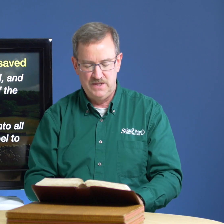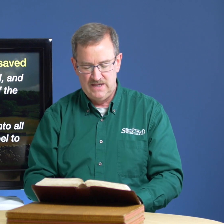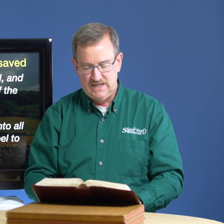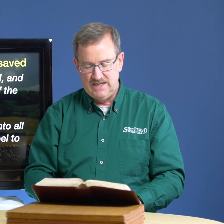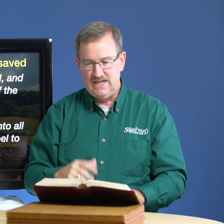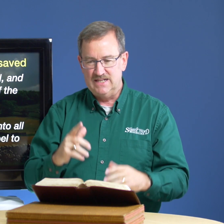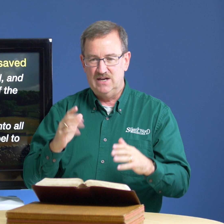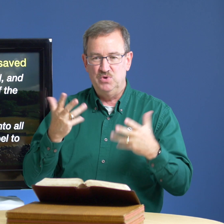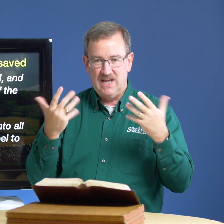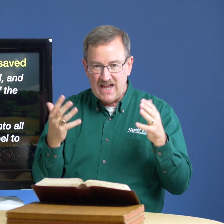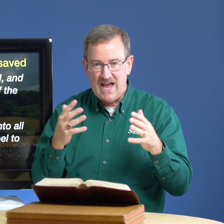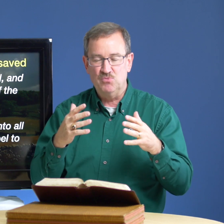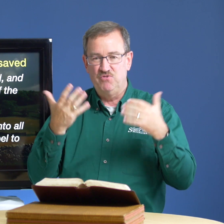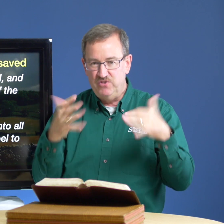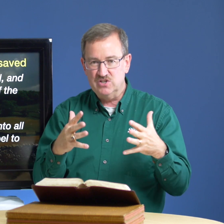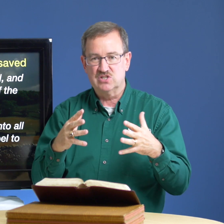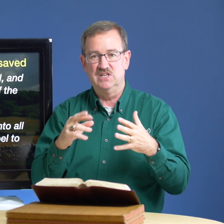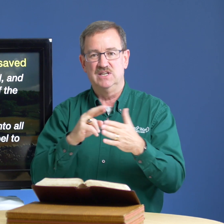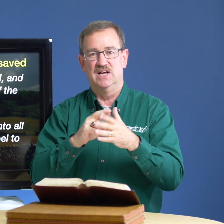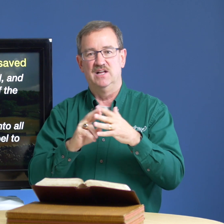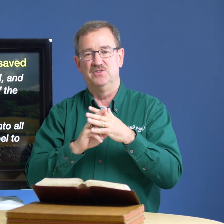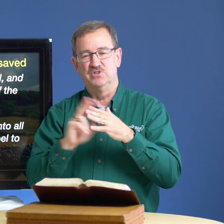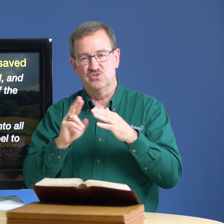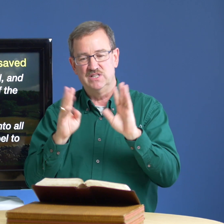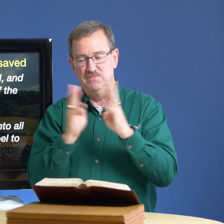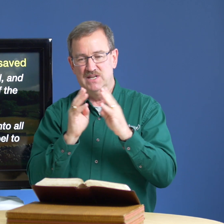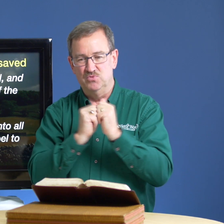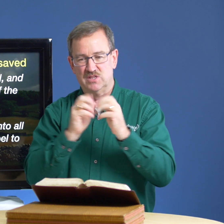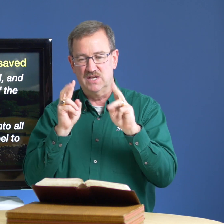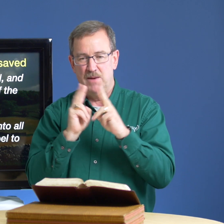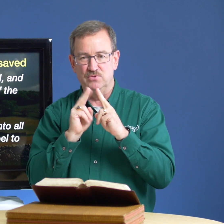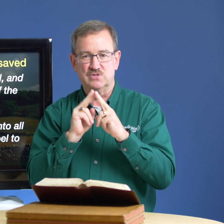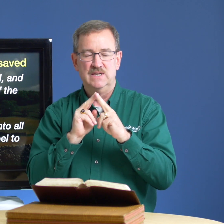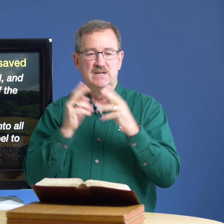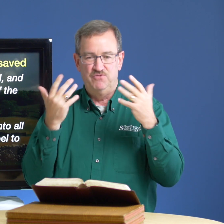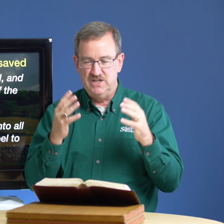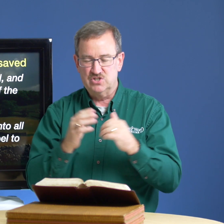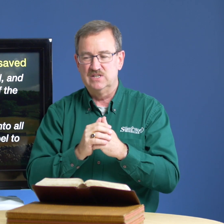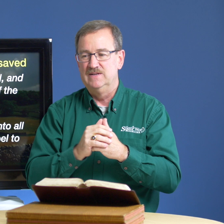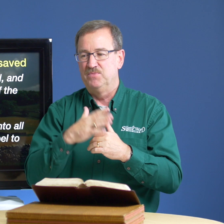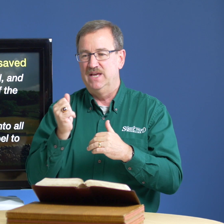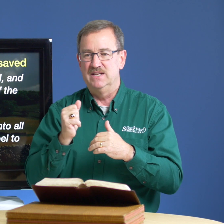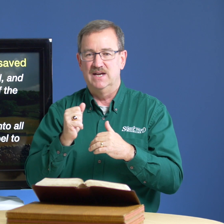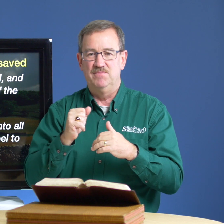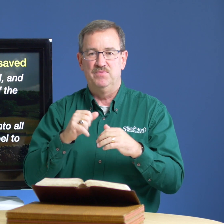and we had had we finished the uh the retreat the meeting with the couples finished and uh